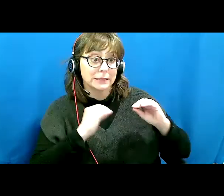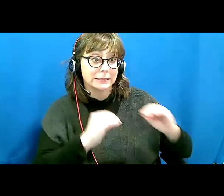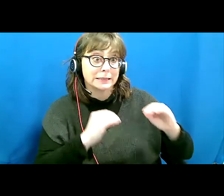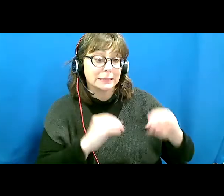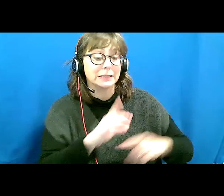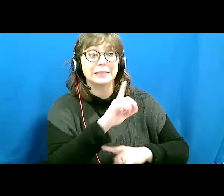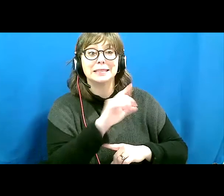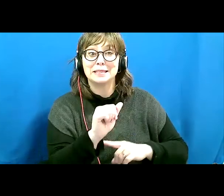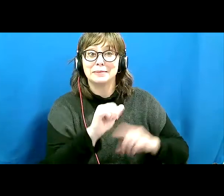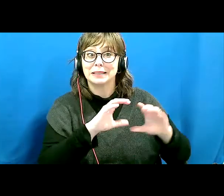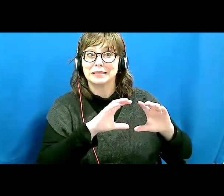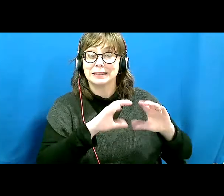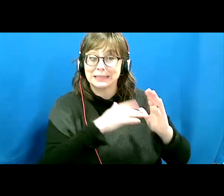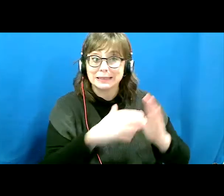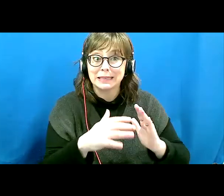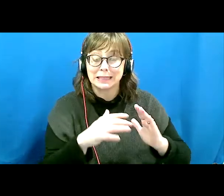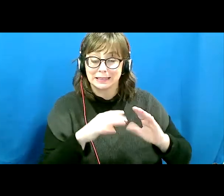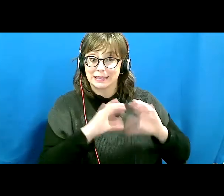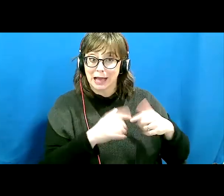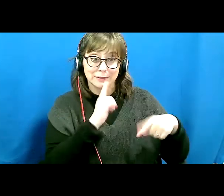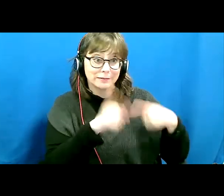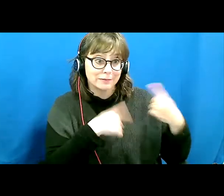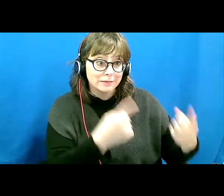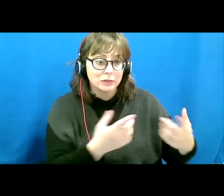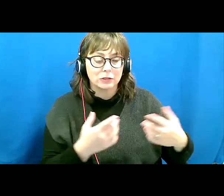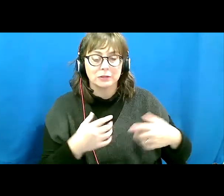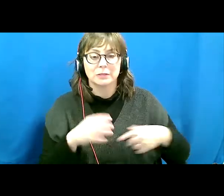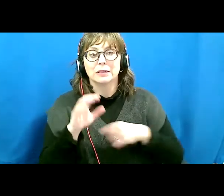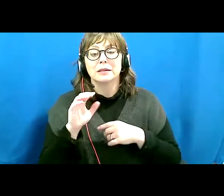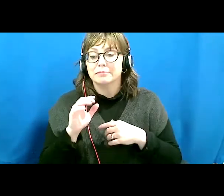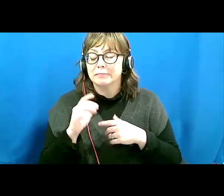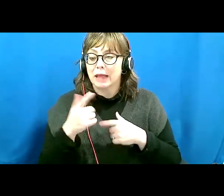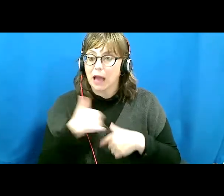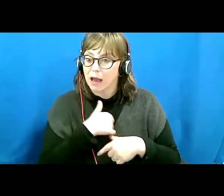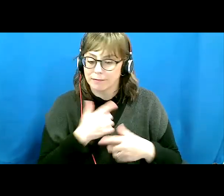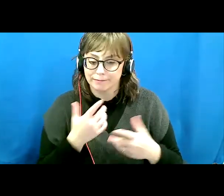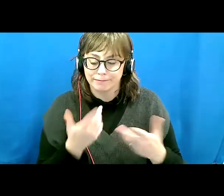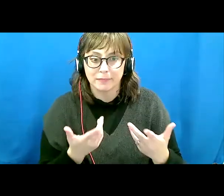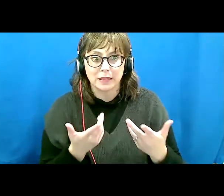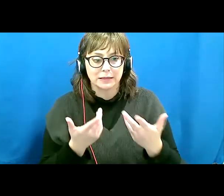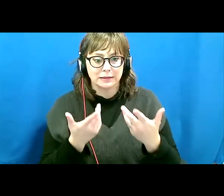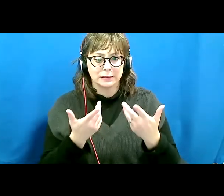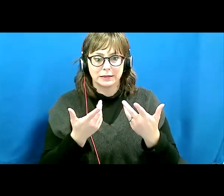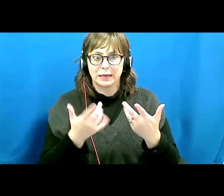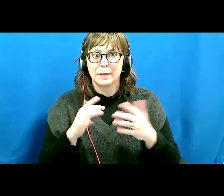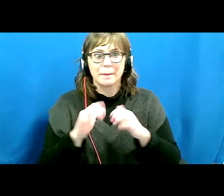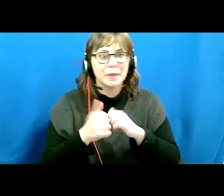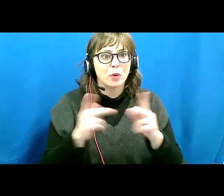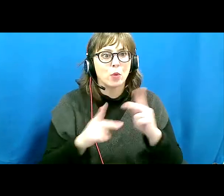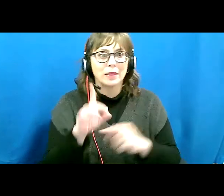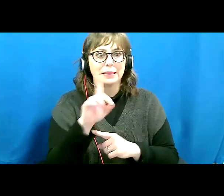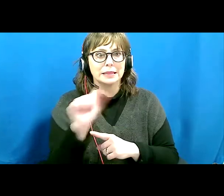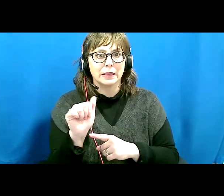studies classes for years. The tentative nature of the positioning of people with disabilities.